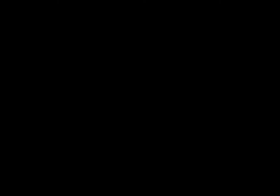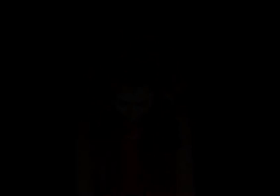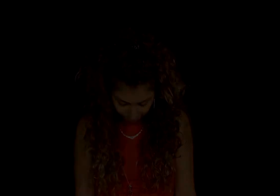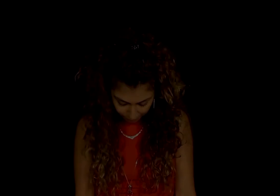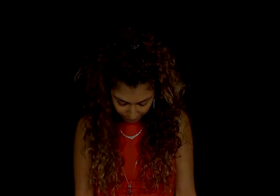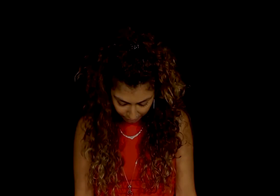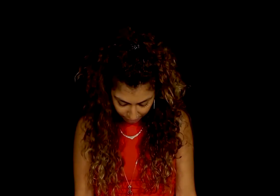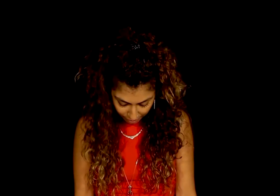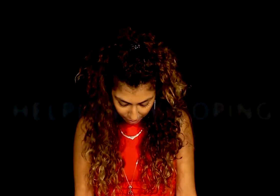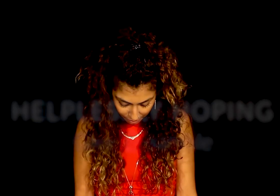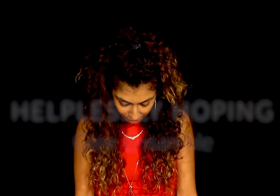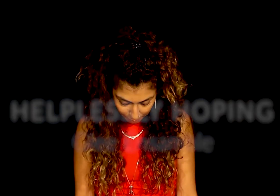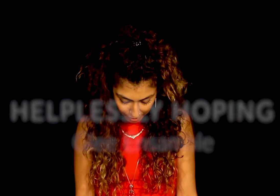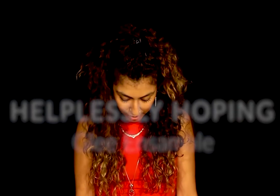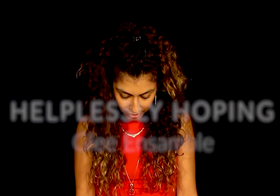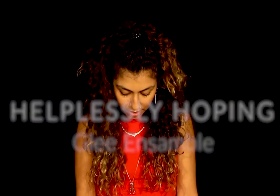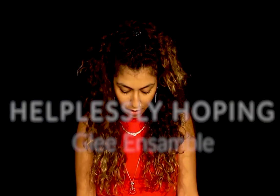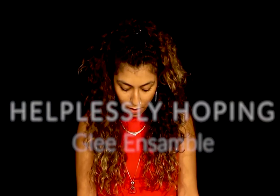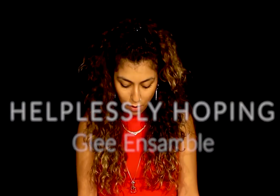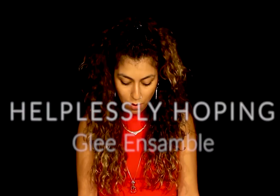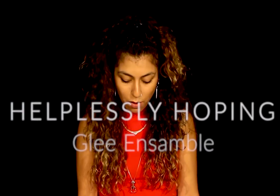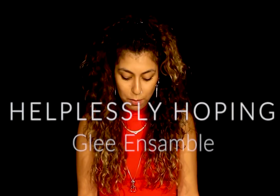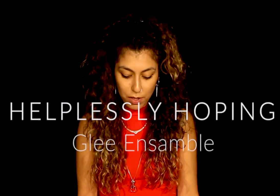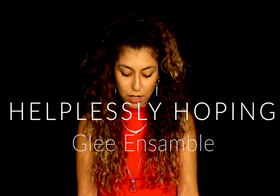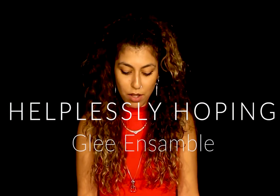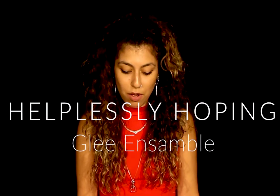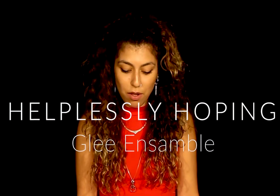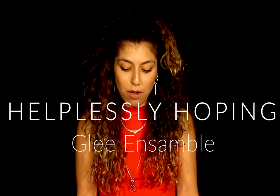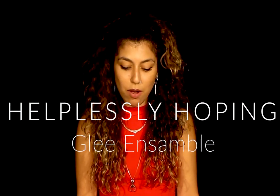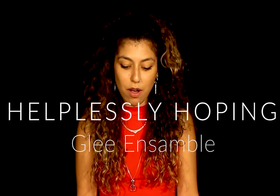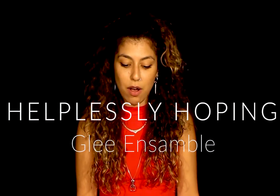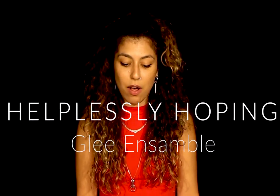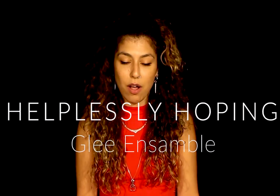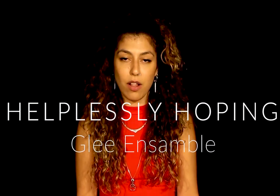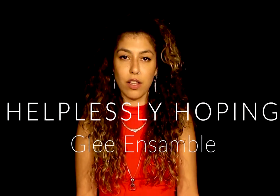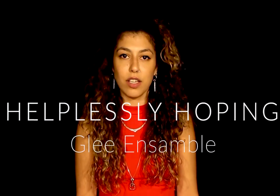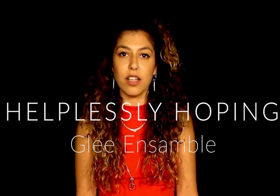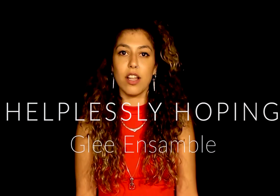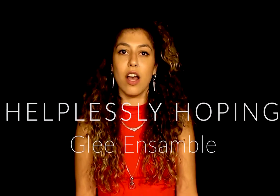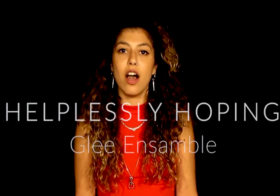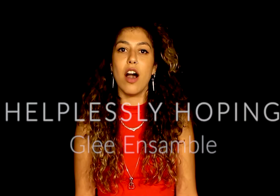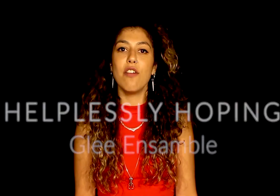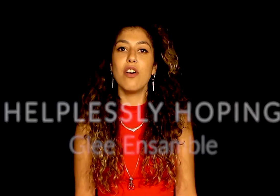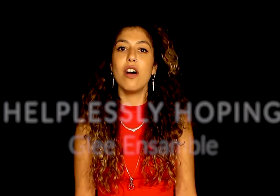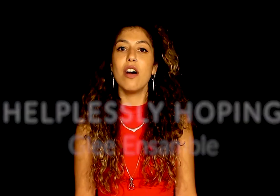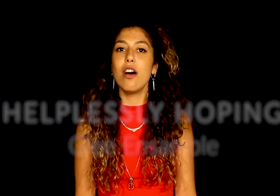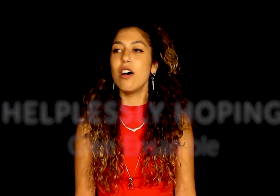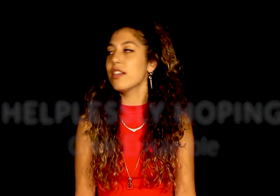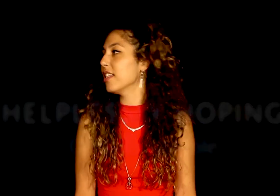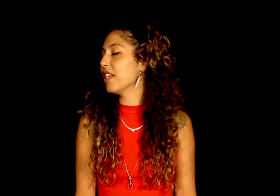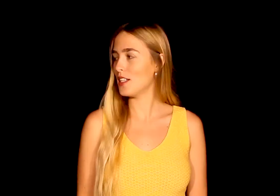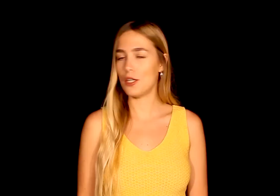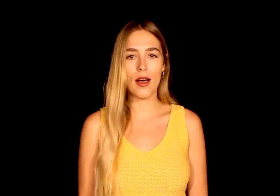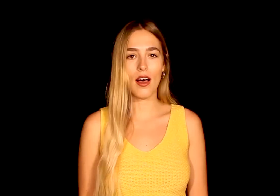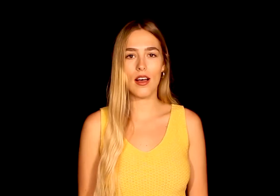Helplessly hoping, her heart-luckin' Father's nearby,